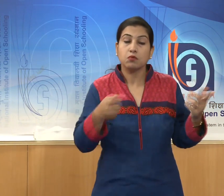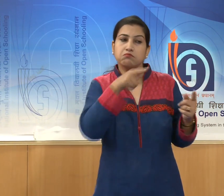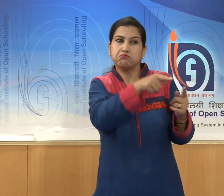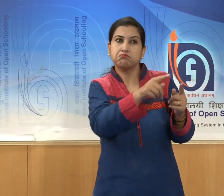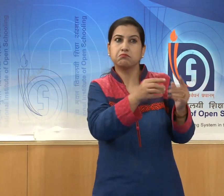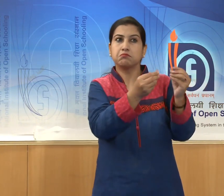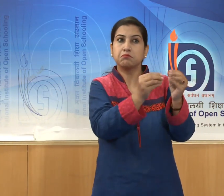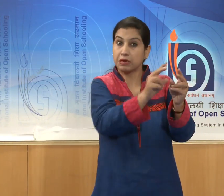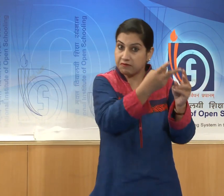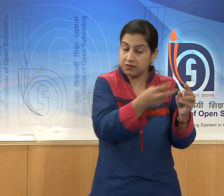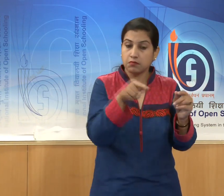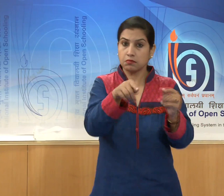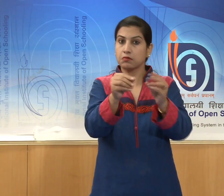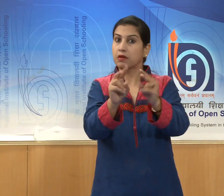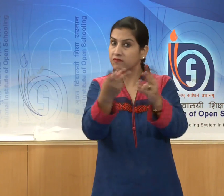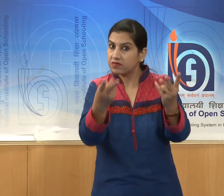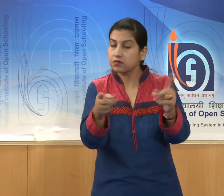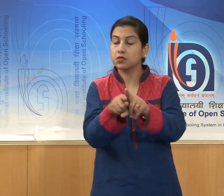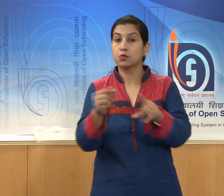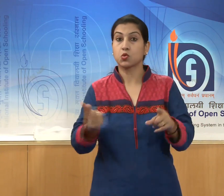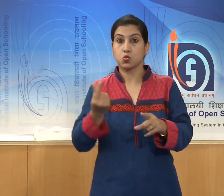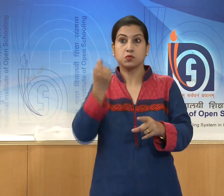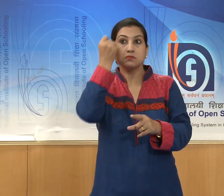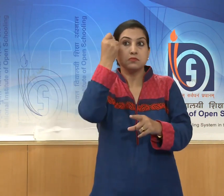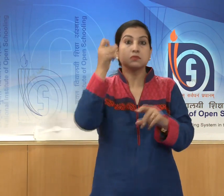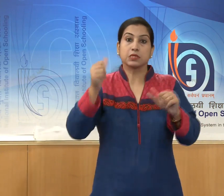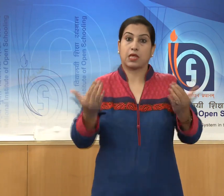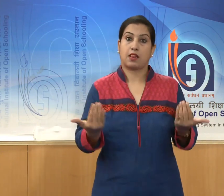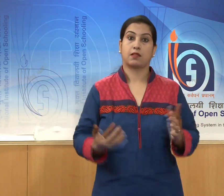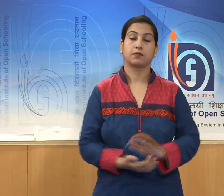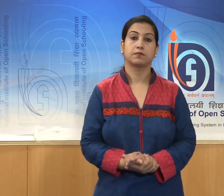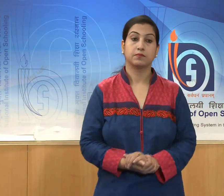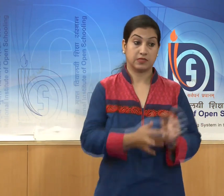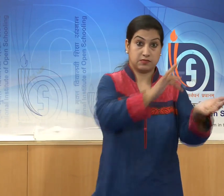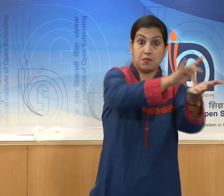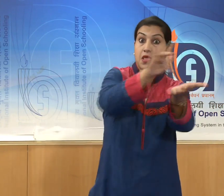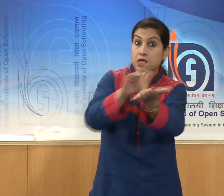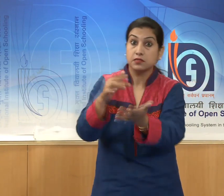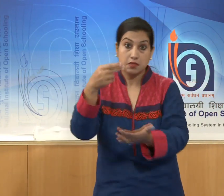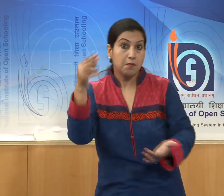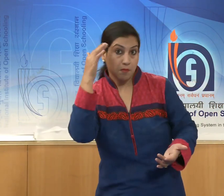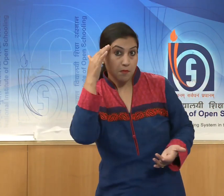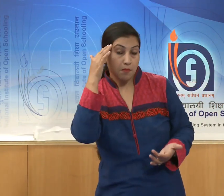used, used, sites, sizes,